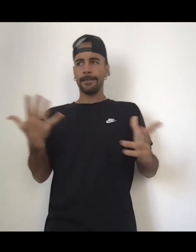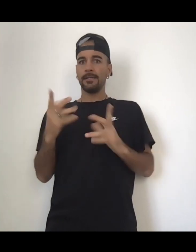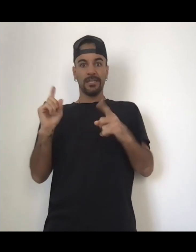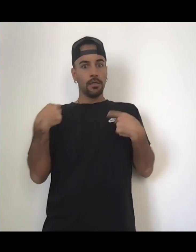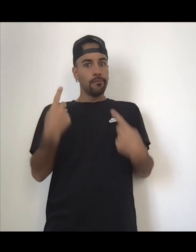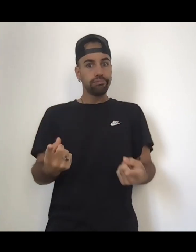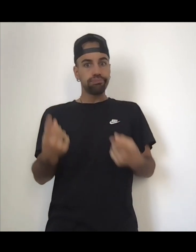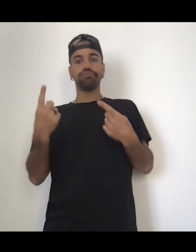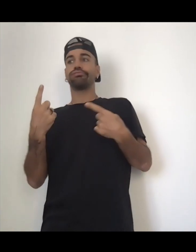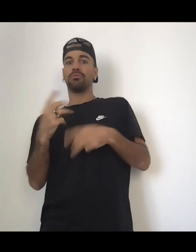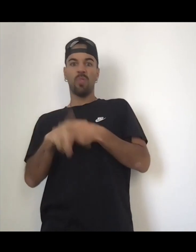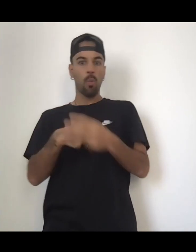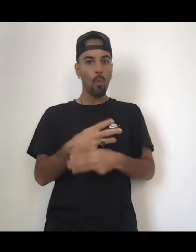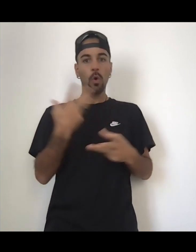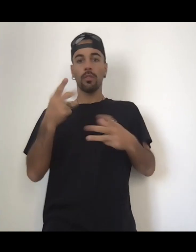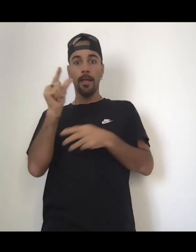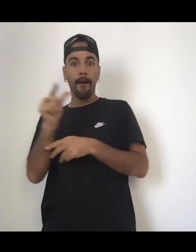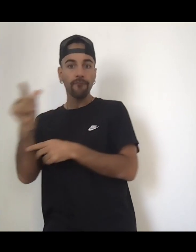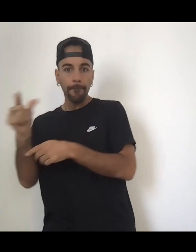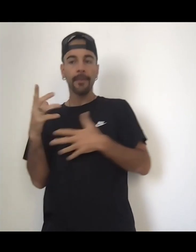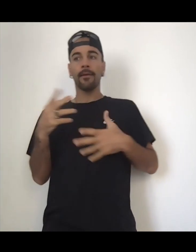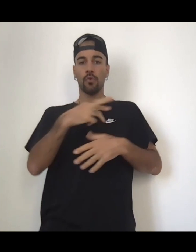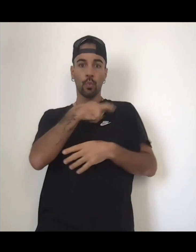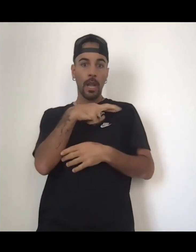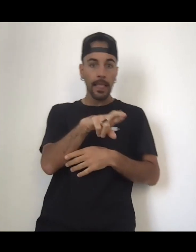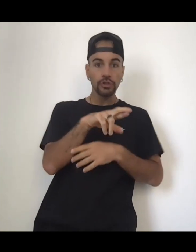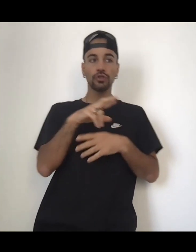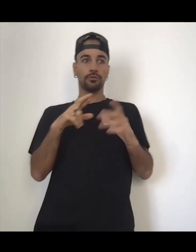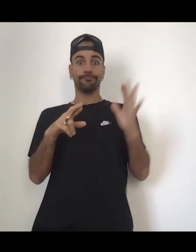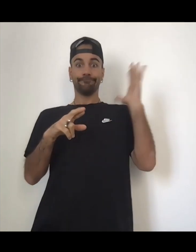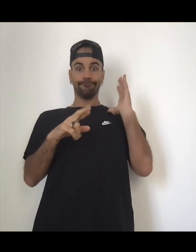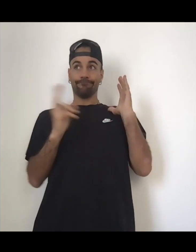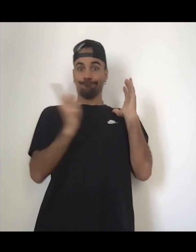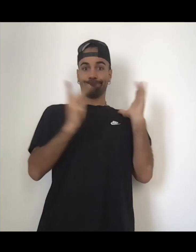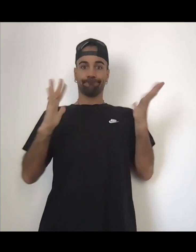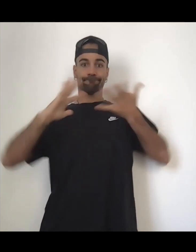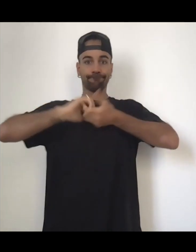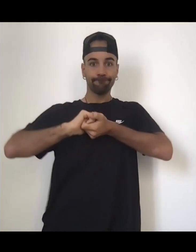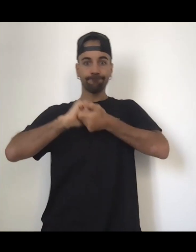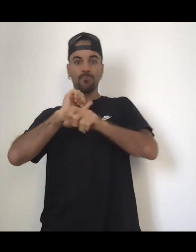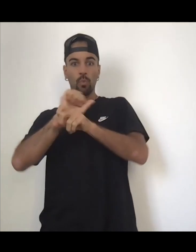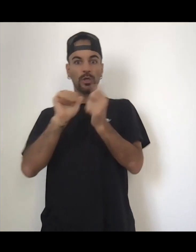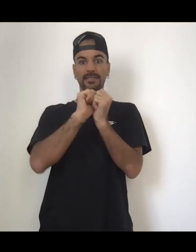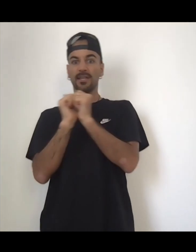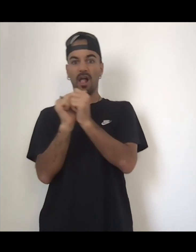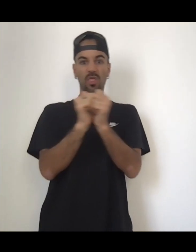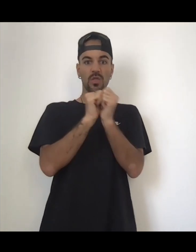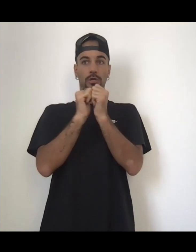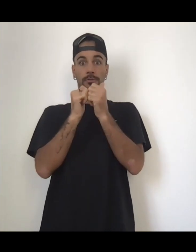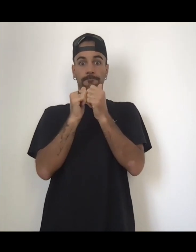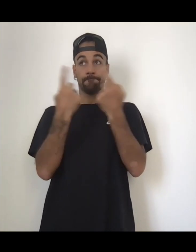where organized religion and government, when government and religion were hand in hand and all these other things, it's like